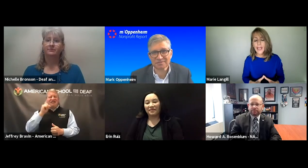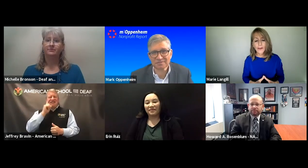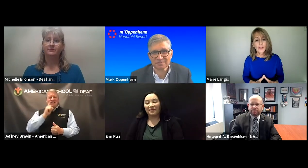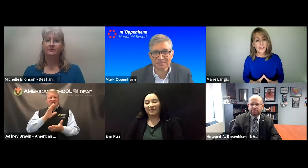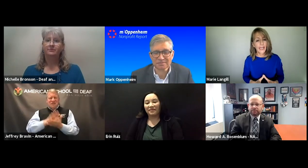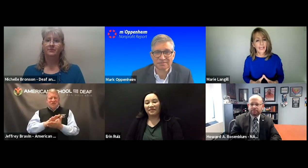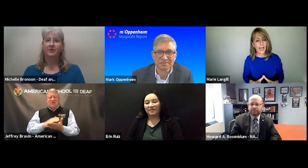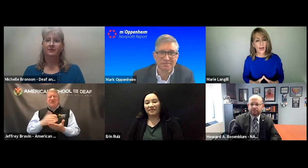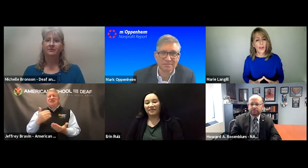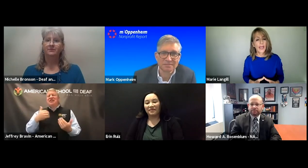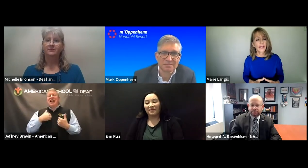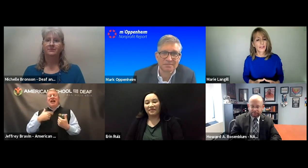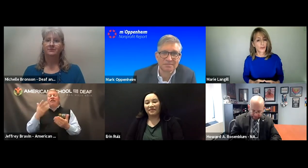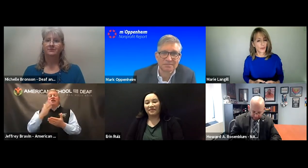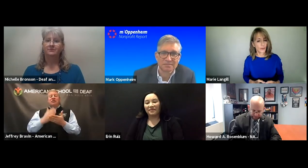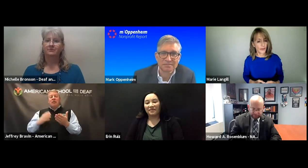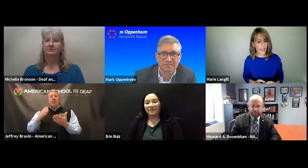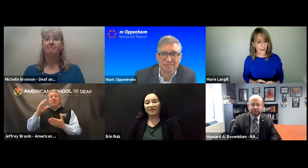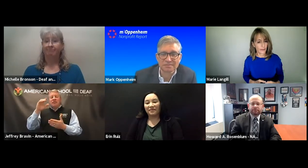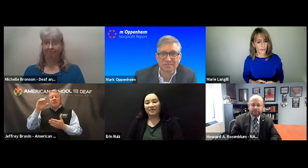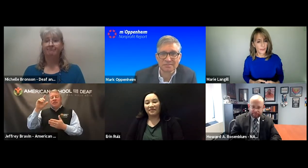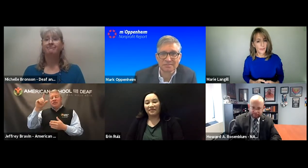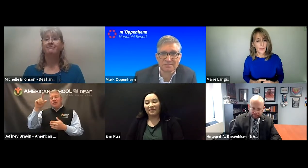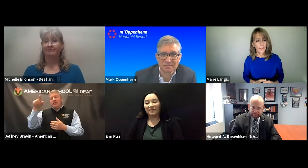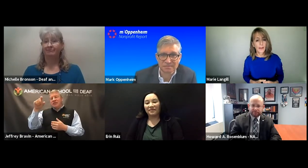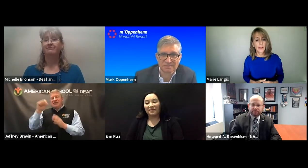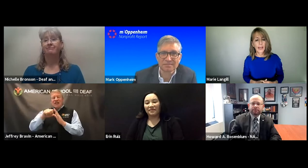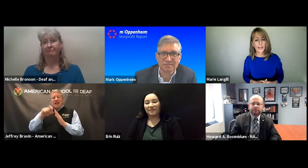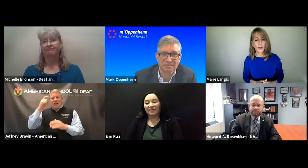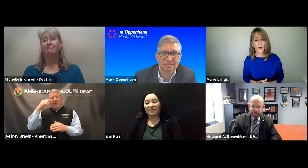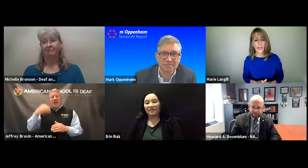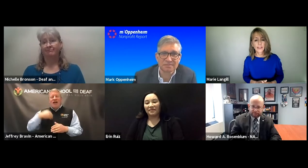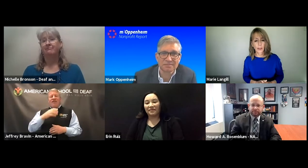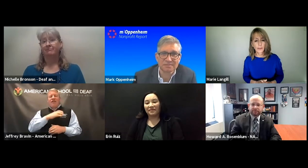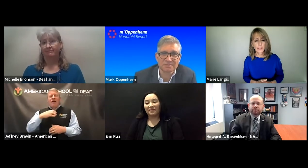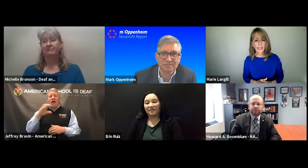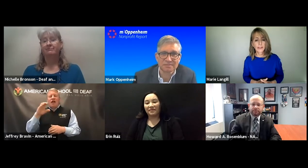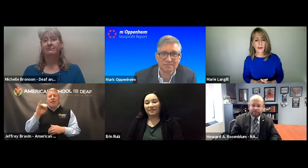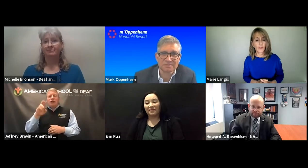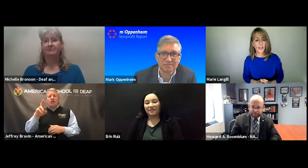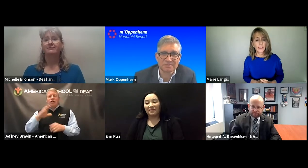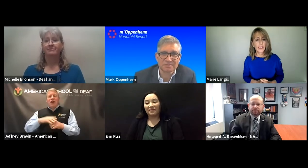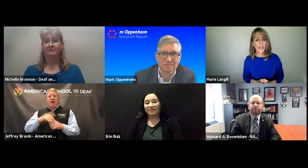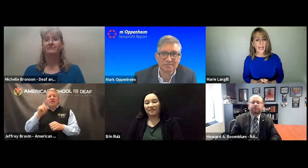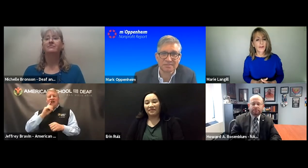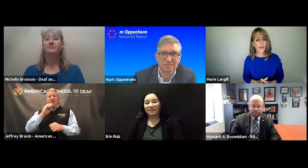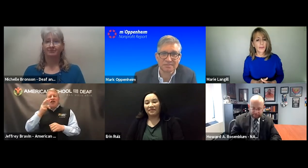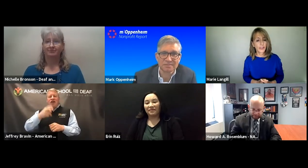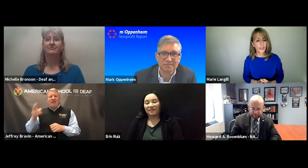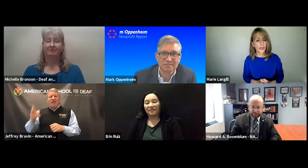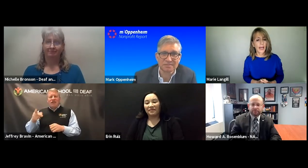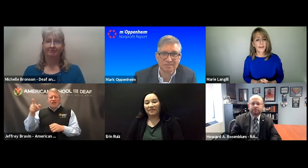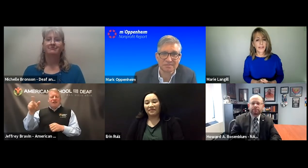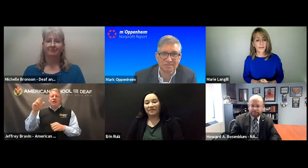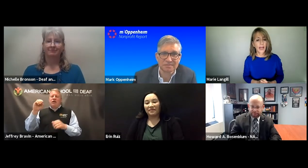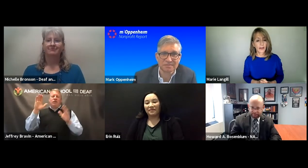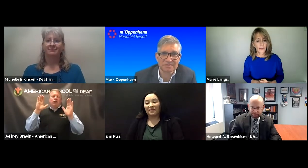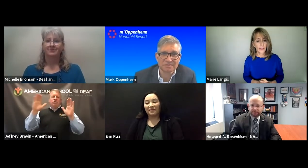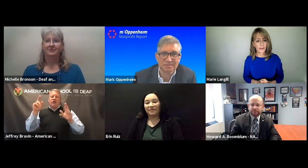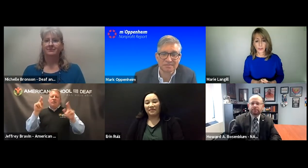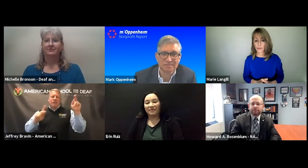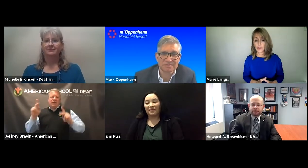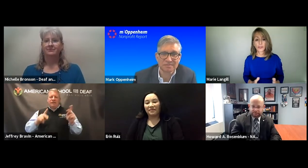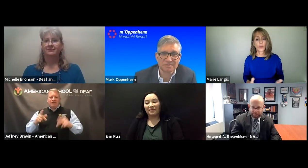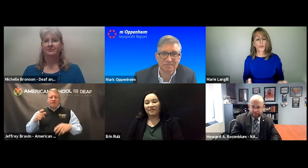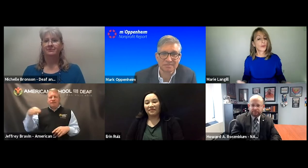Almost every state now has a school for the deaf. I know that some state governments have a commissioner on the deaf and